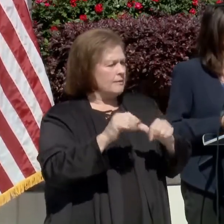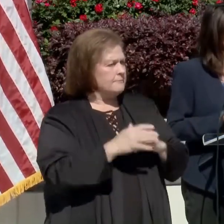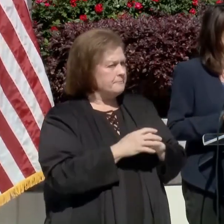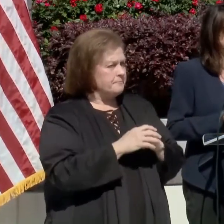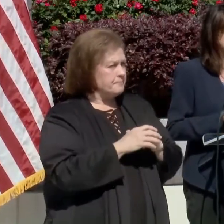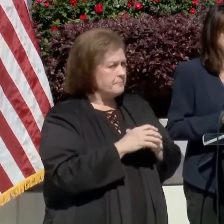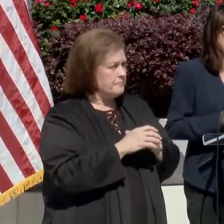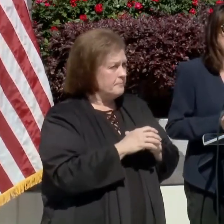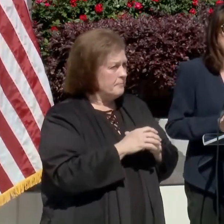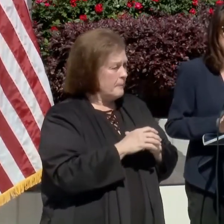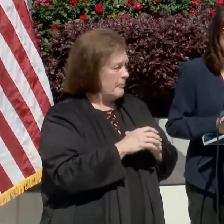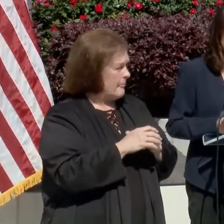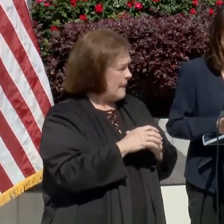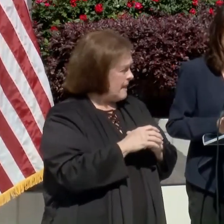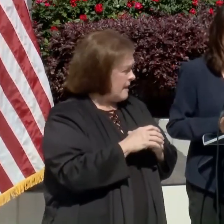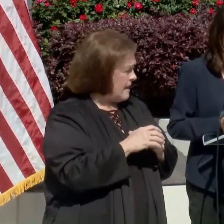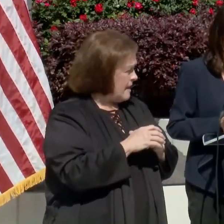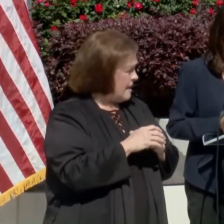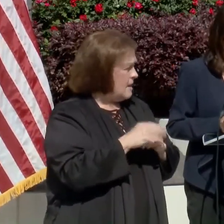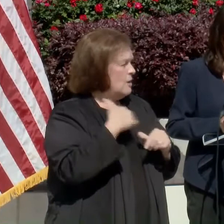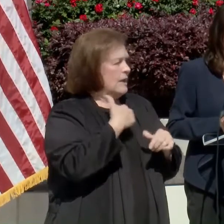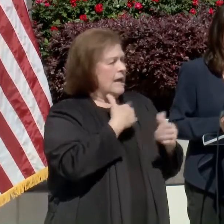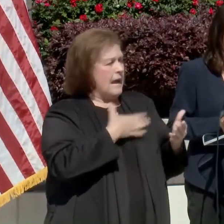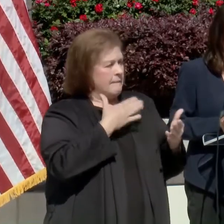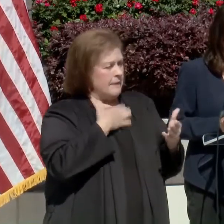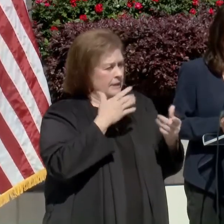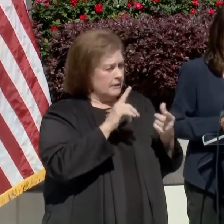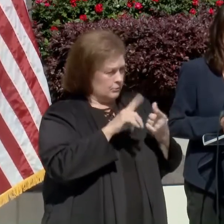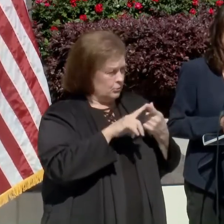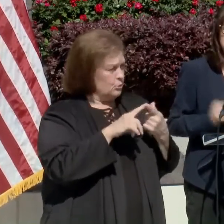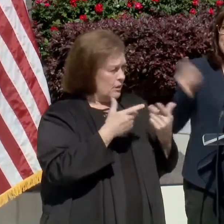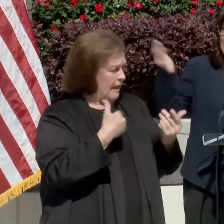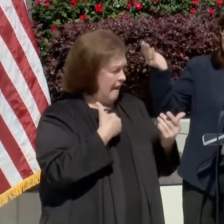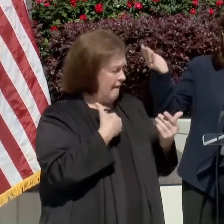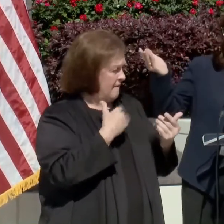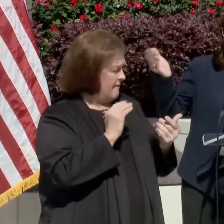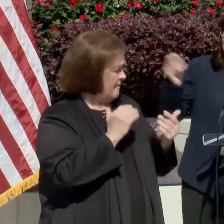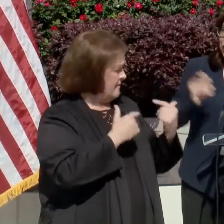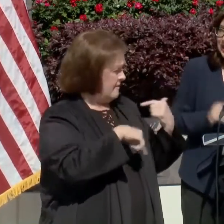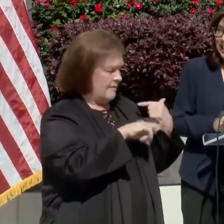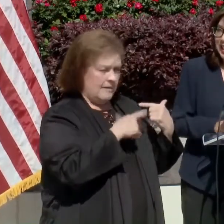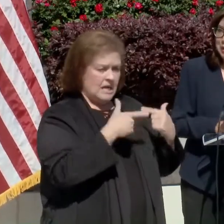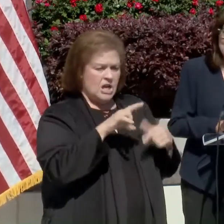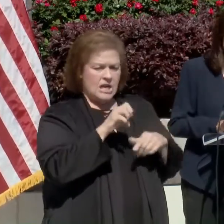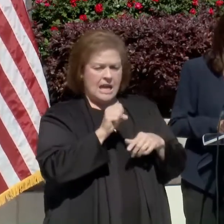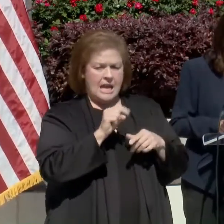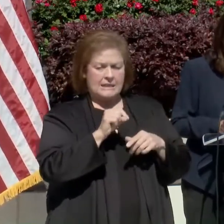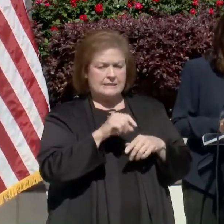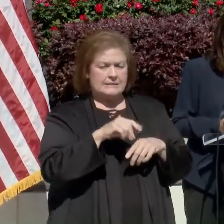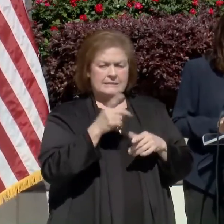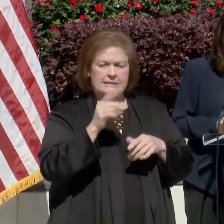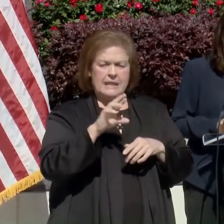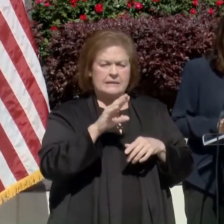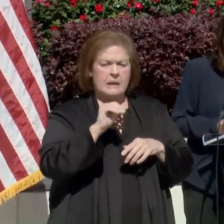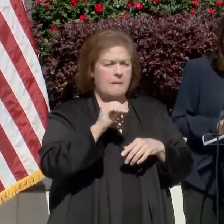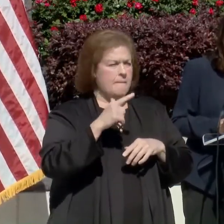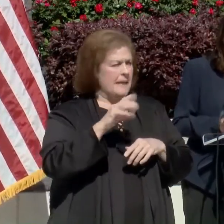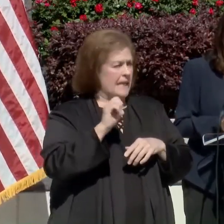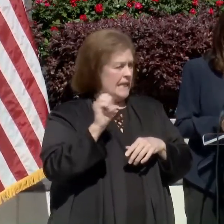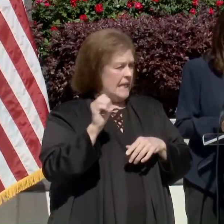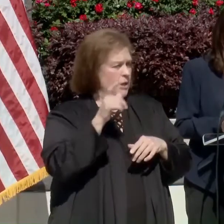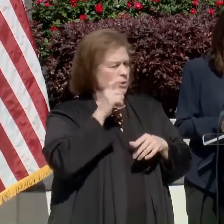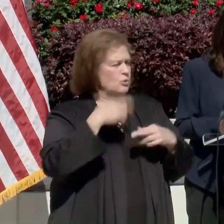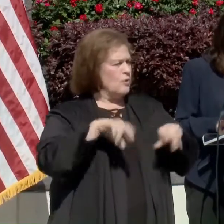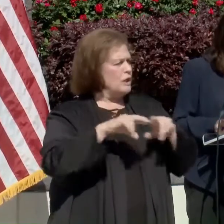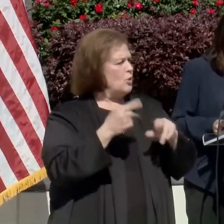I want to thank you all for being here. We're happy to be joined with some honored guests. Um, and Dr. Chantelle Abraham McGee is here. She is our region one